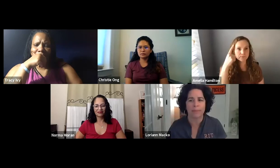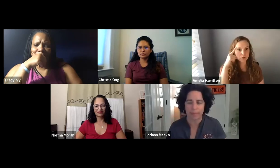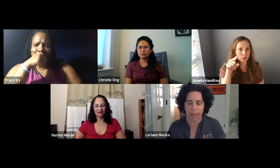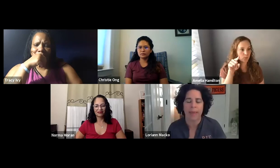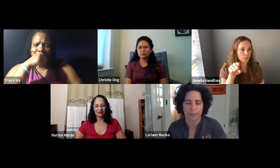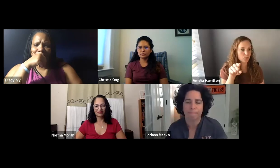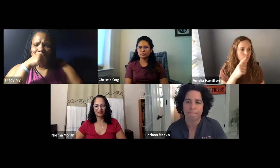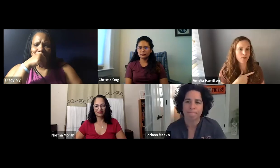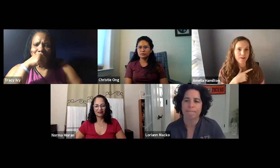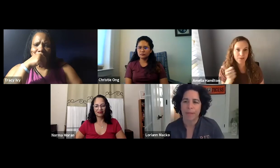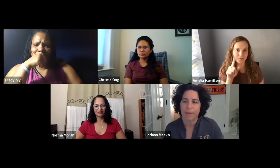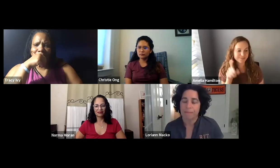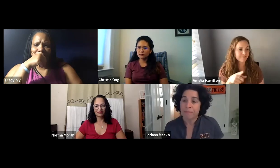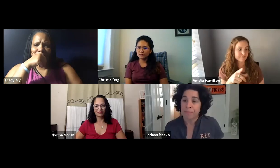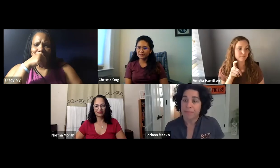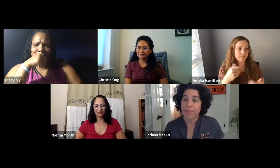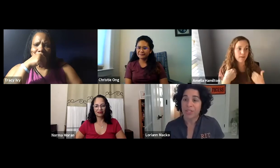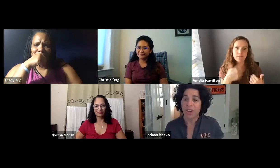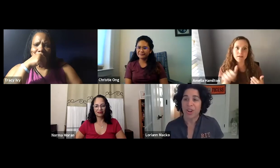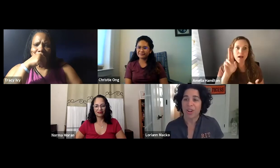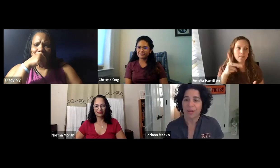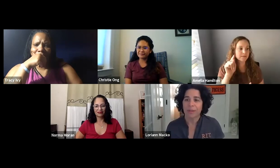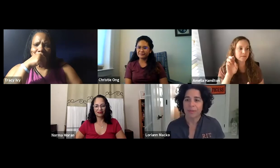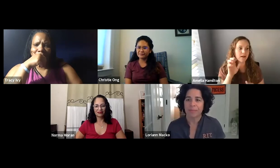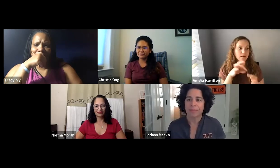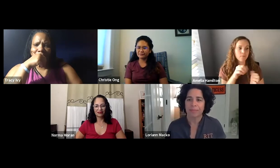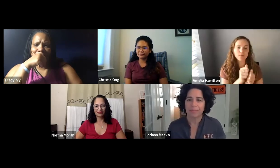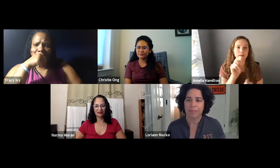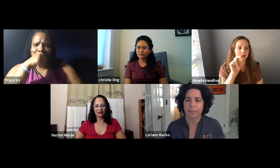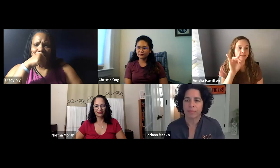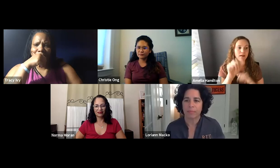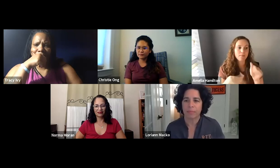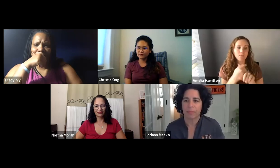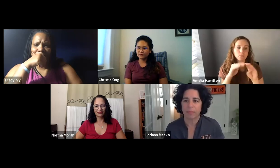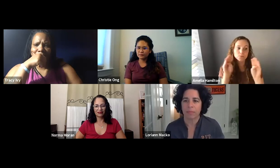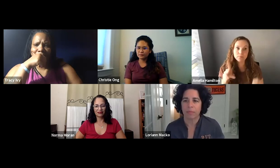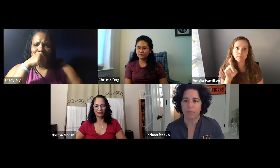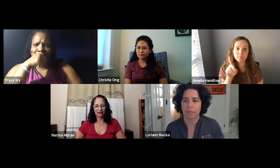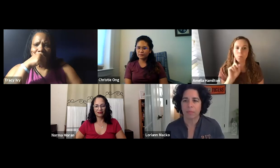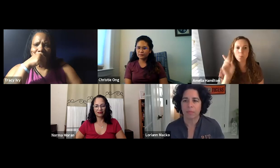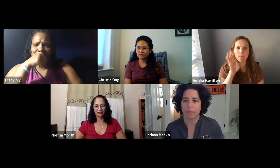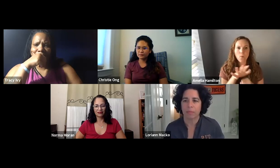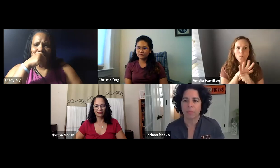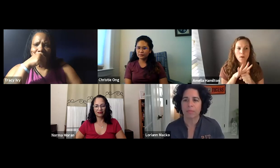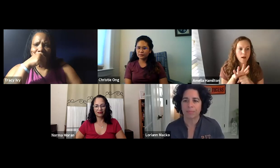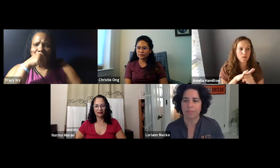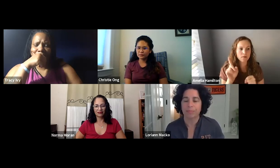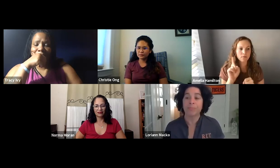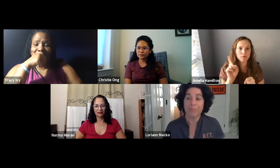Look at their website for more information. Amila is saying, Lorianne, I have another question for you. Is there any update